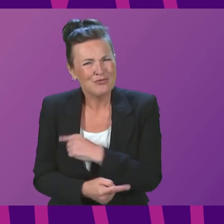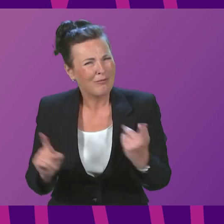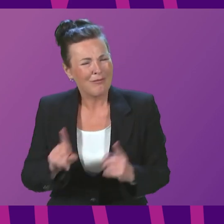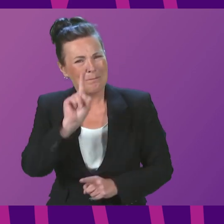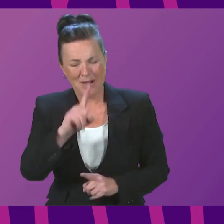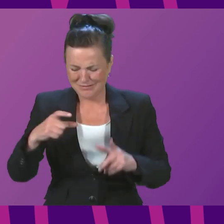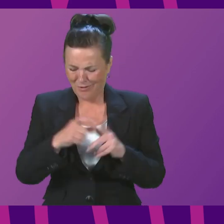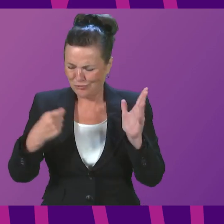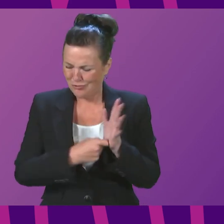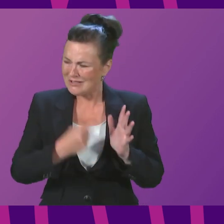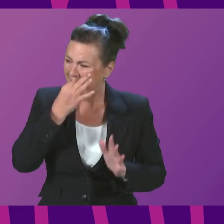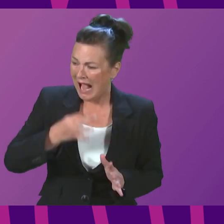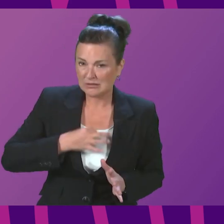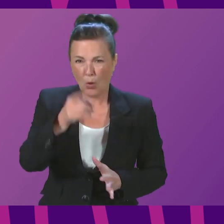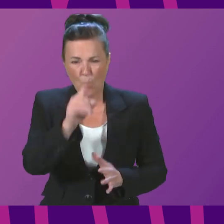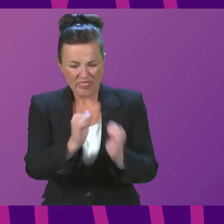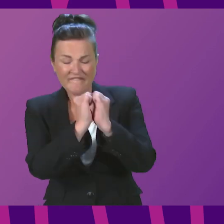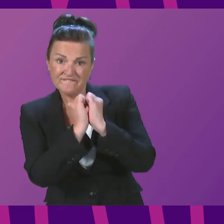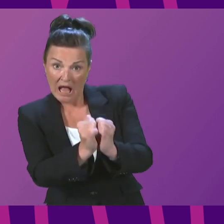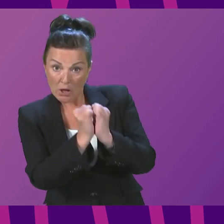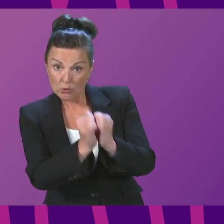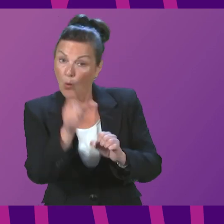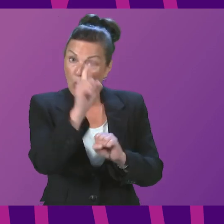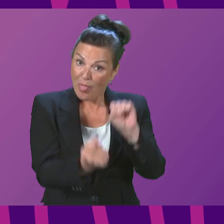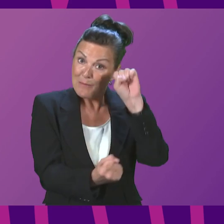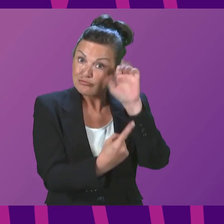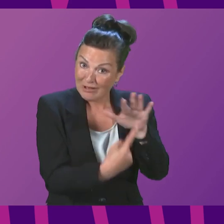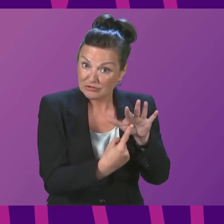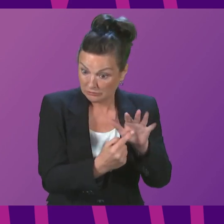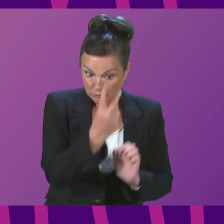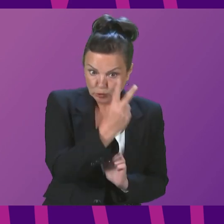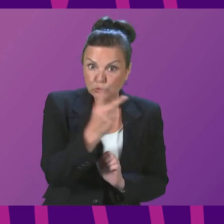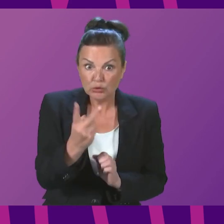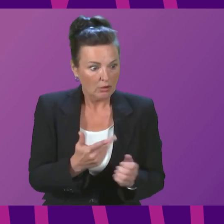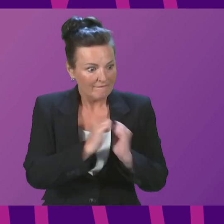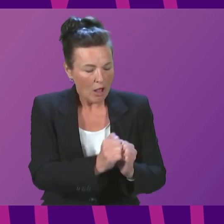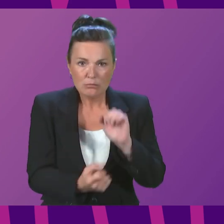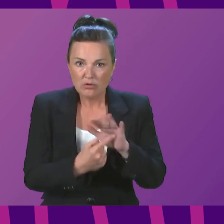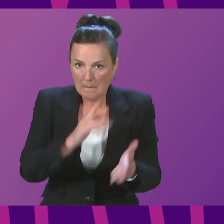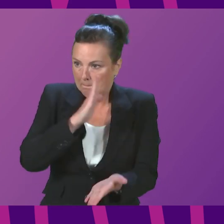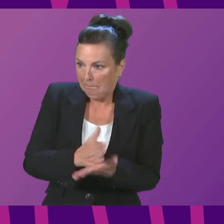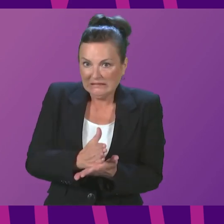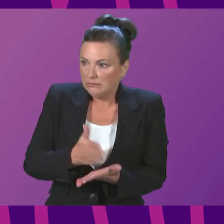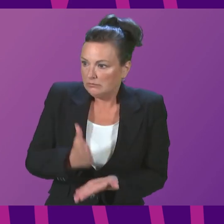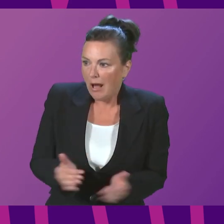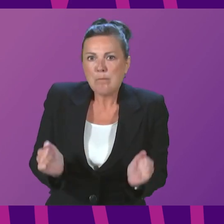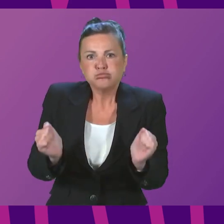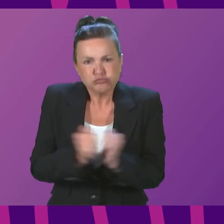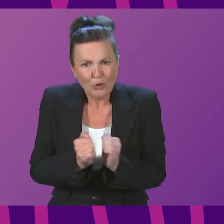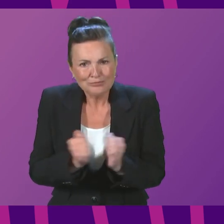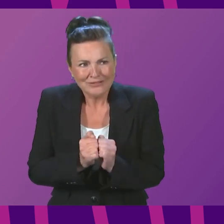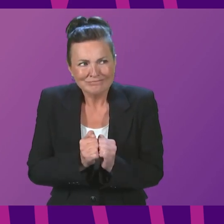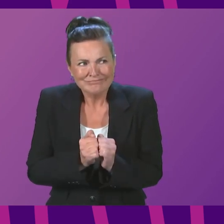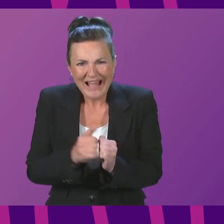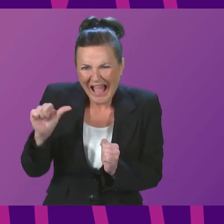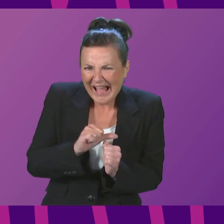is asking me about the value and the priority that we attach to policing and, therefore, it is entirely appropriate and,